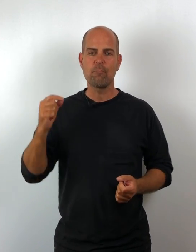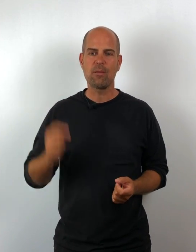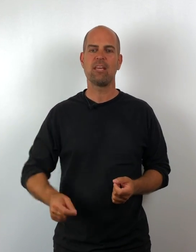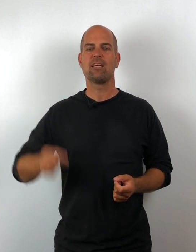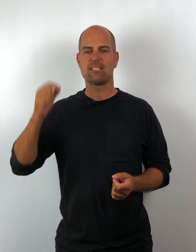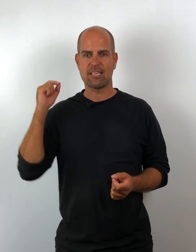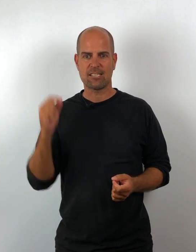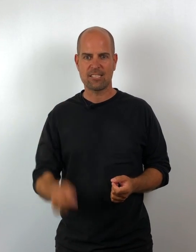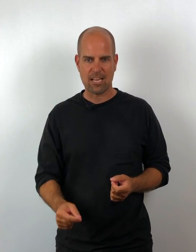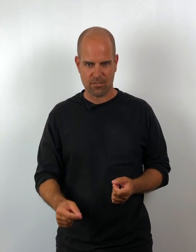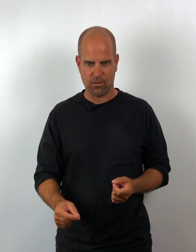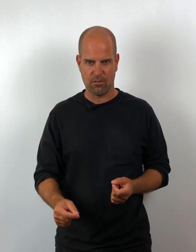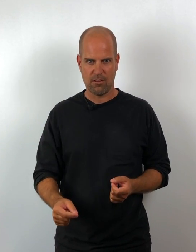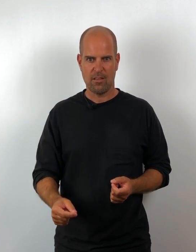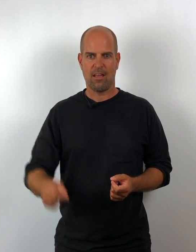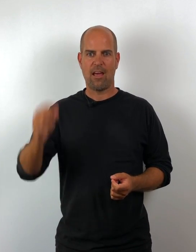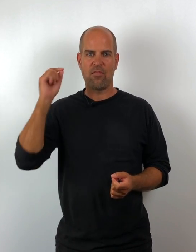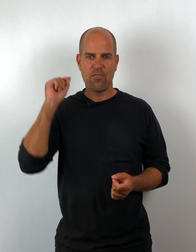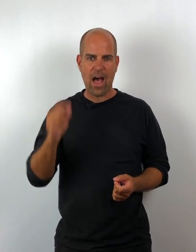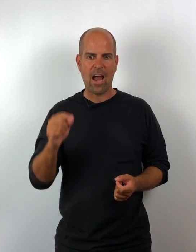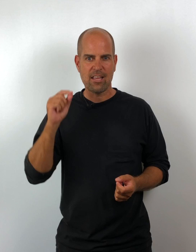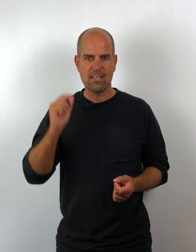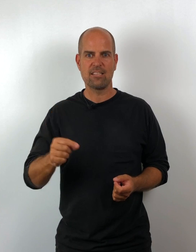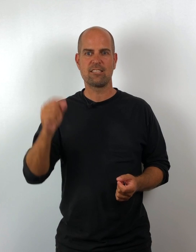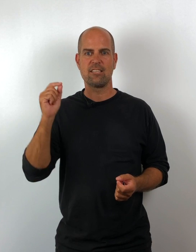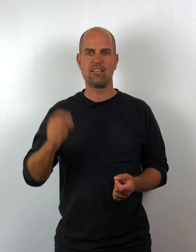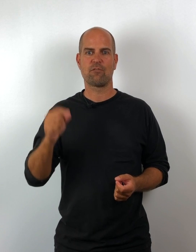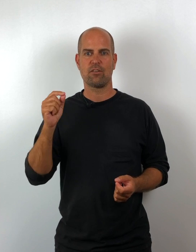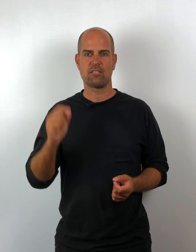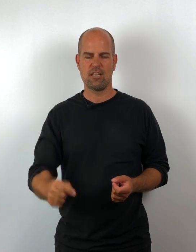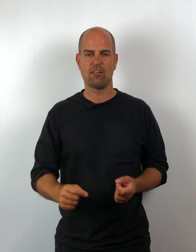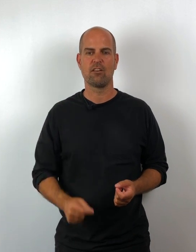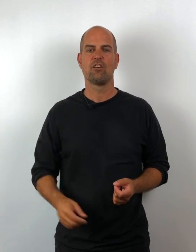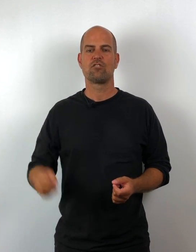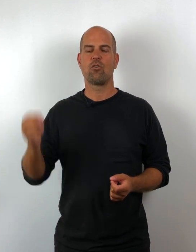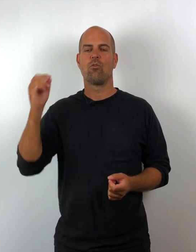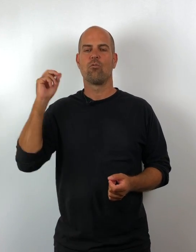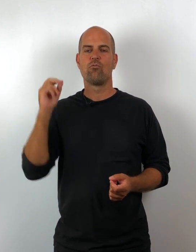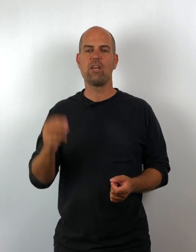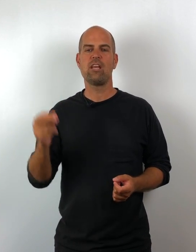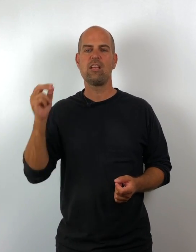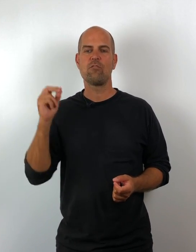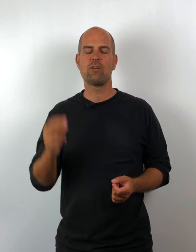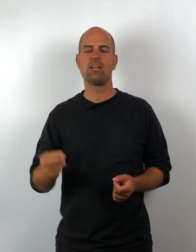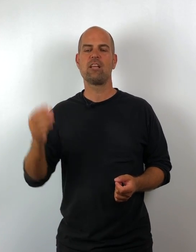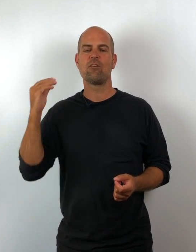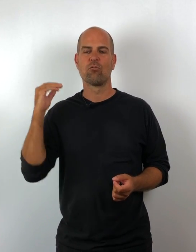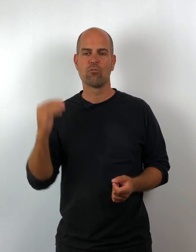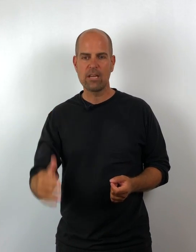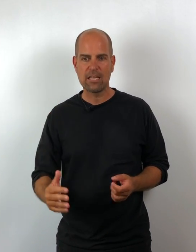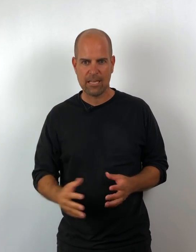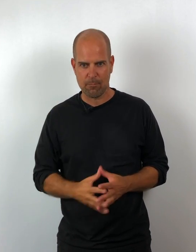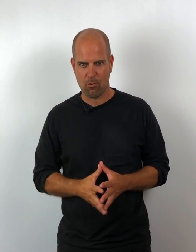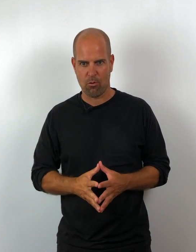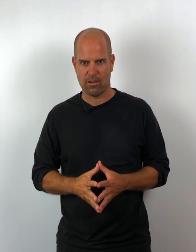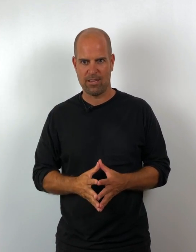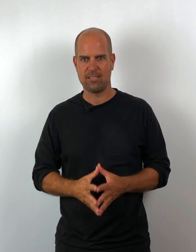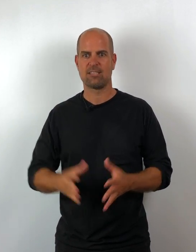be successful. And that is the difference here. So really, really, really important is